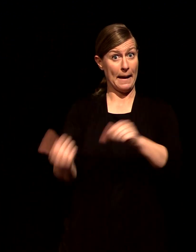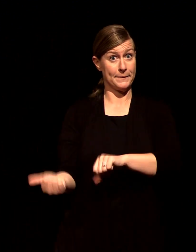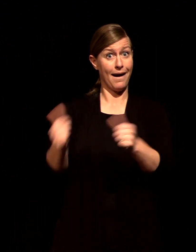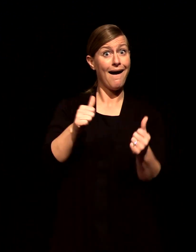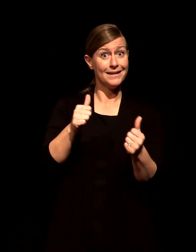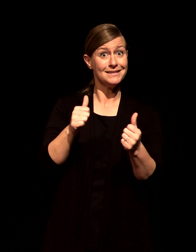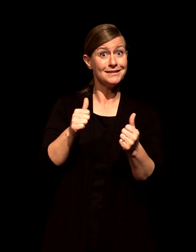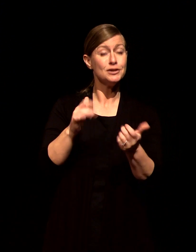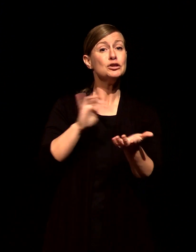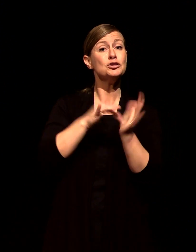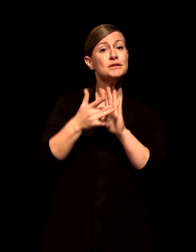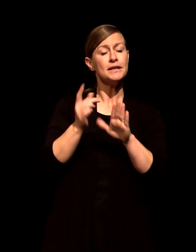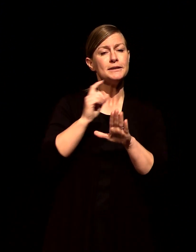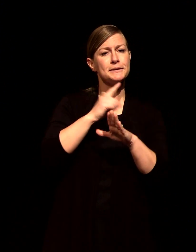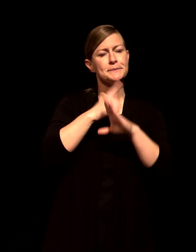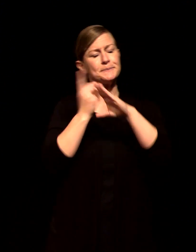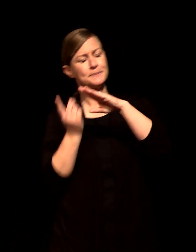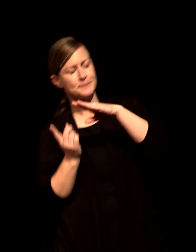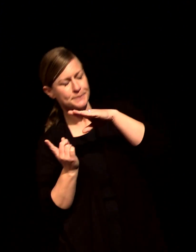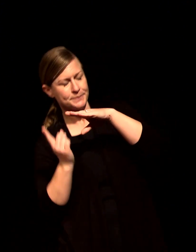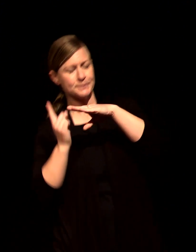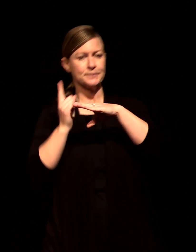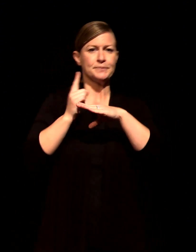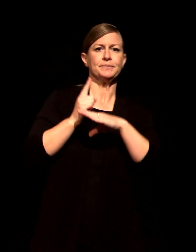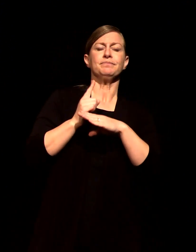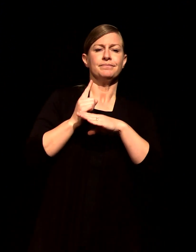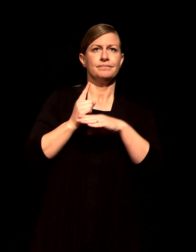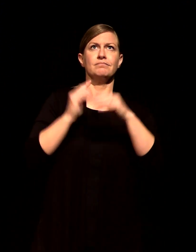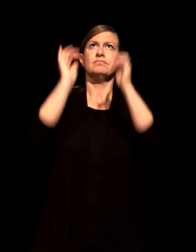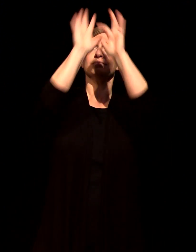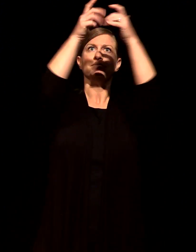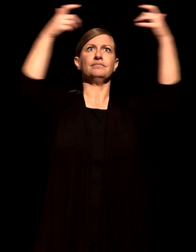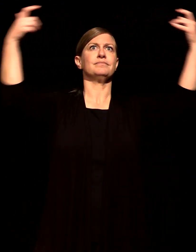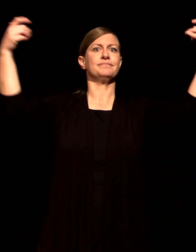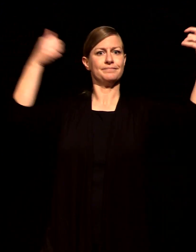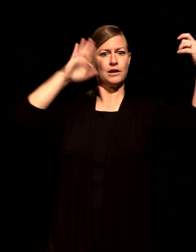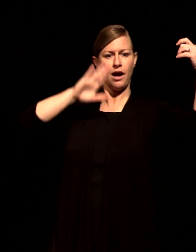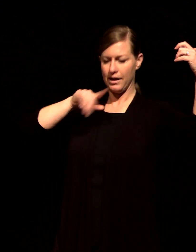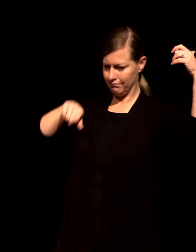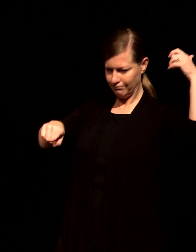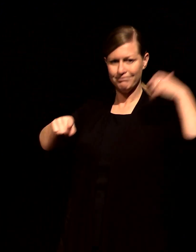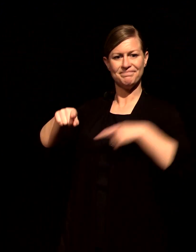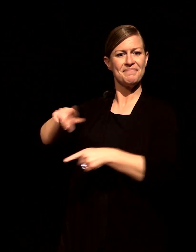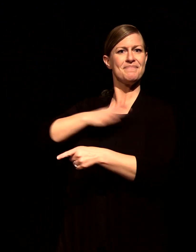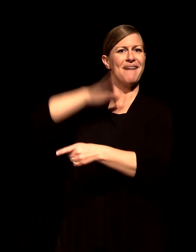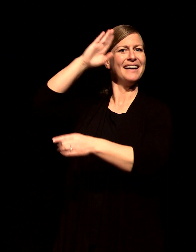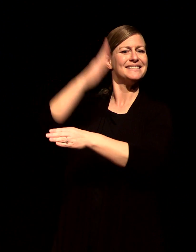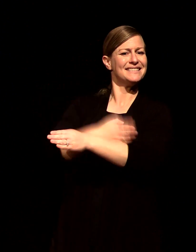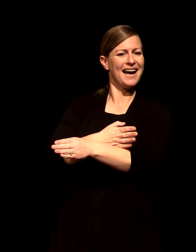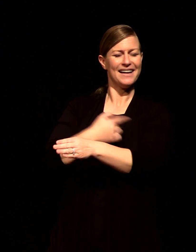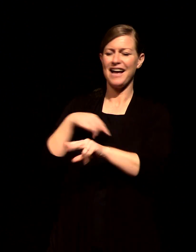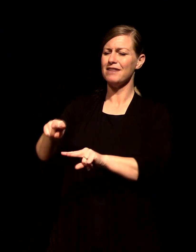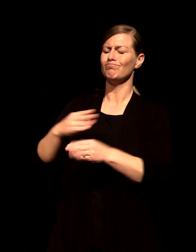pleased this is the smile of the father that secures identity Jesus was never plagued by his conscience